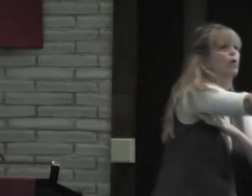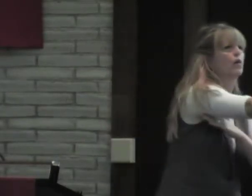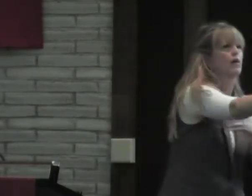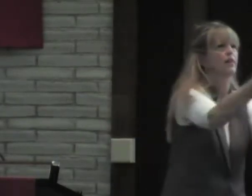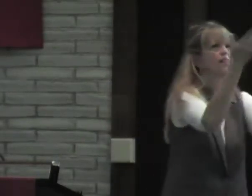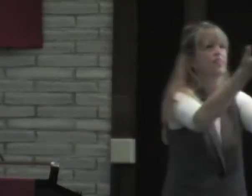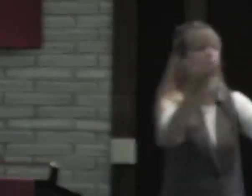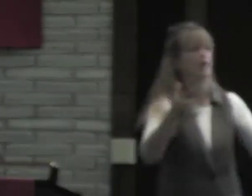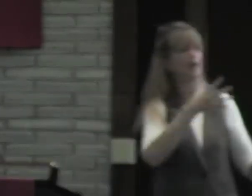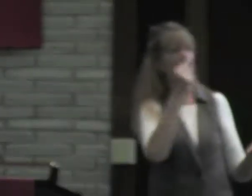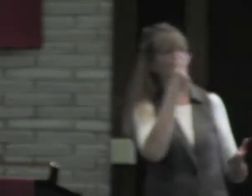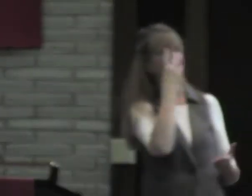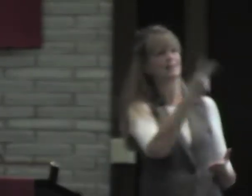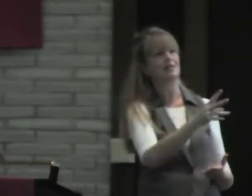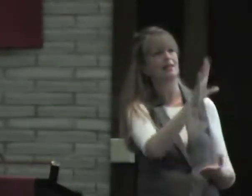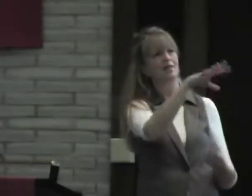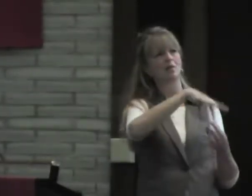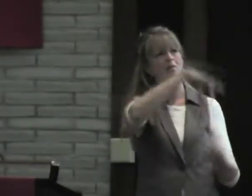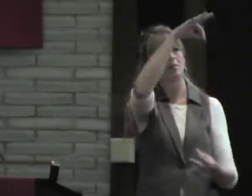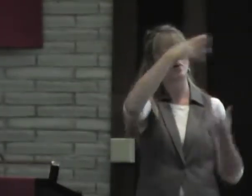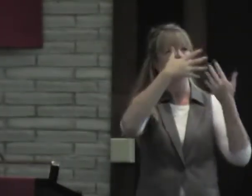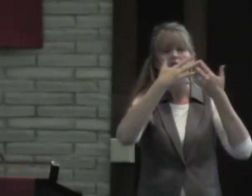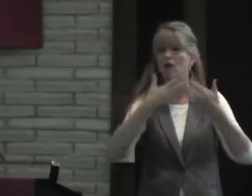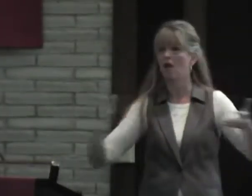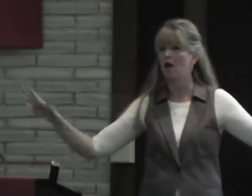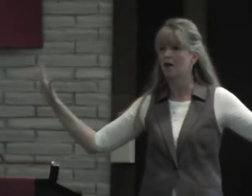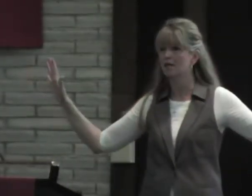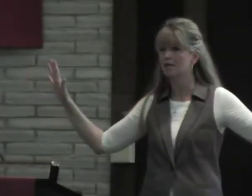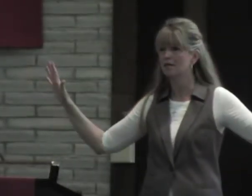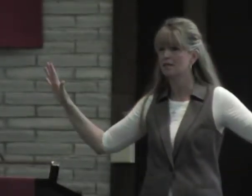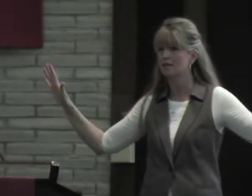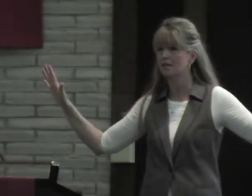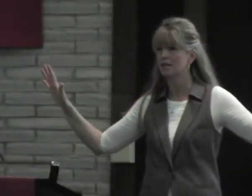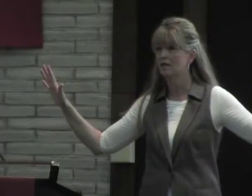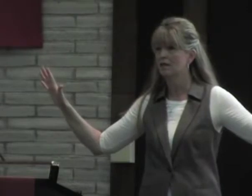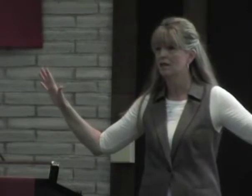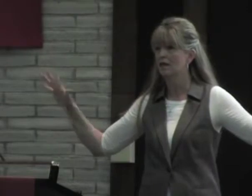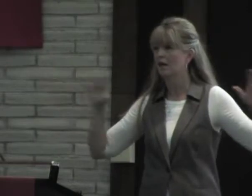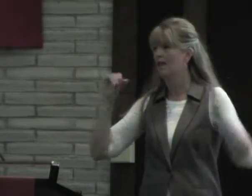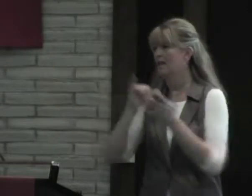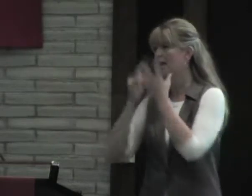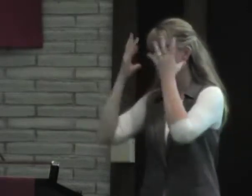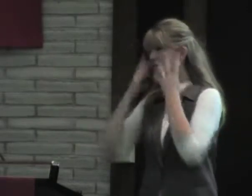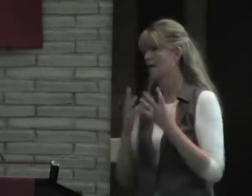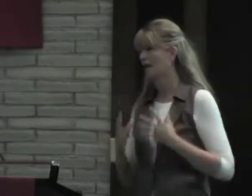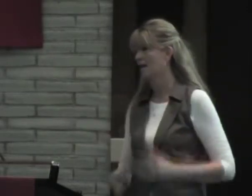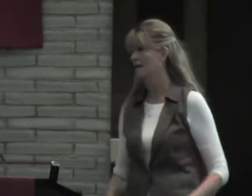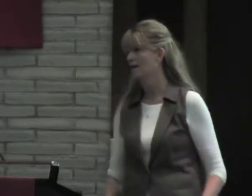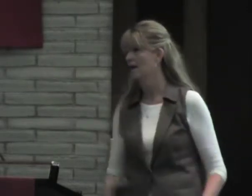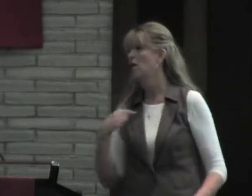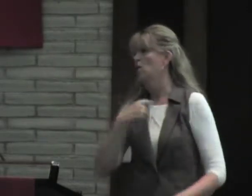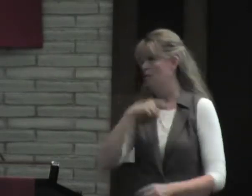We see that and we want to go over and have those things, but their spirit is lost, and that's sad.